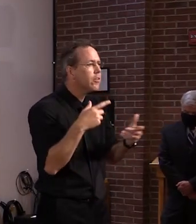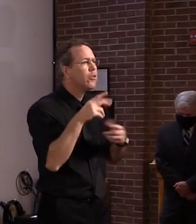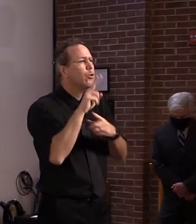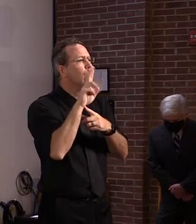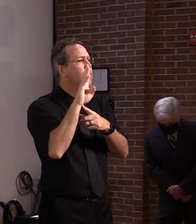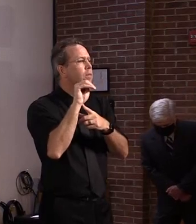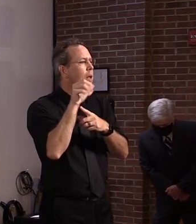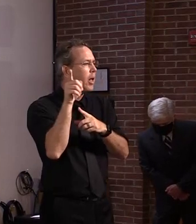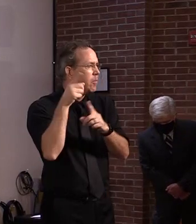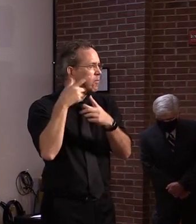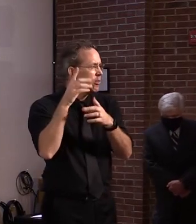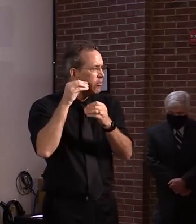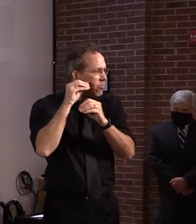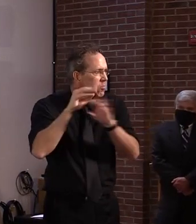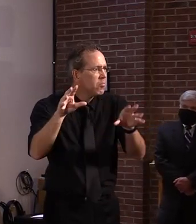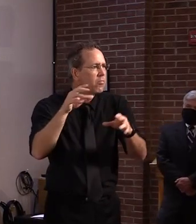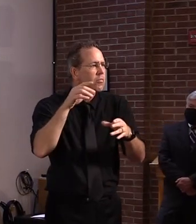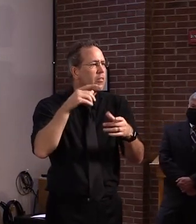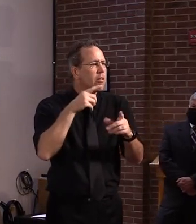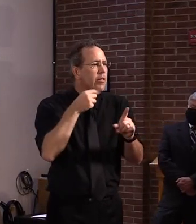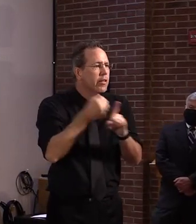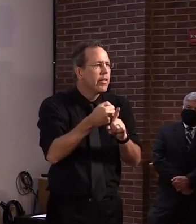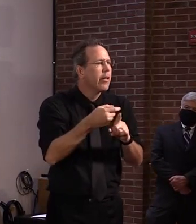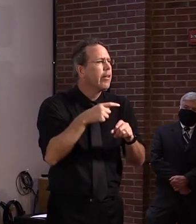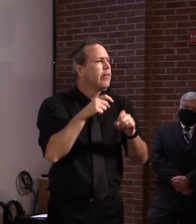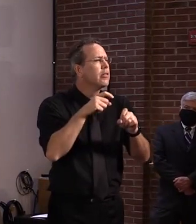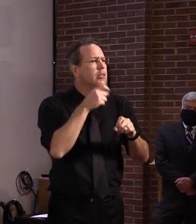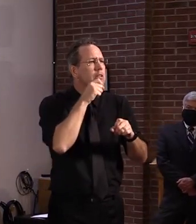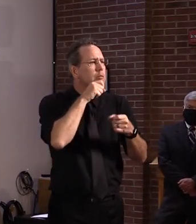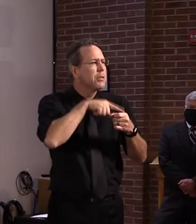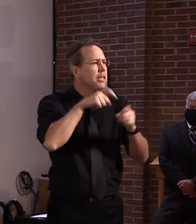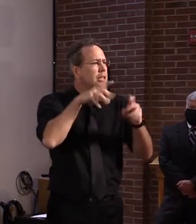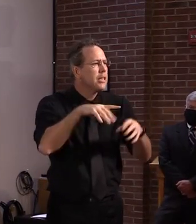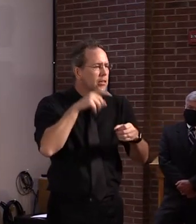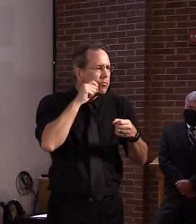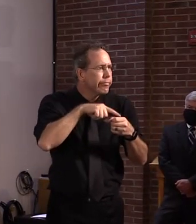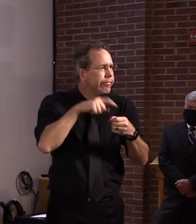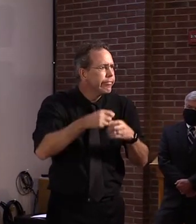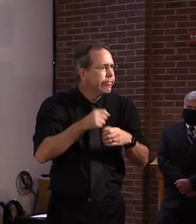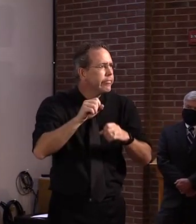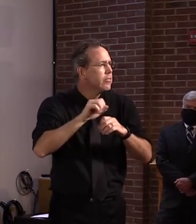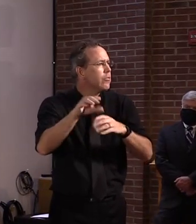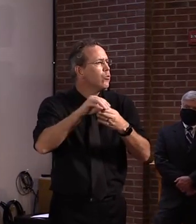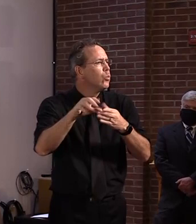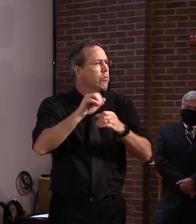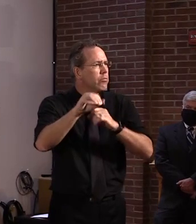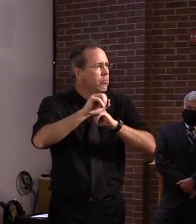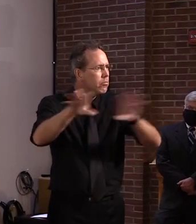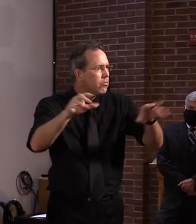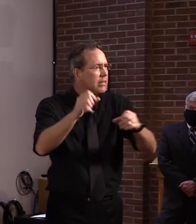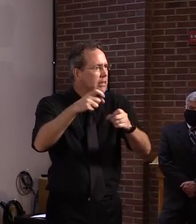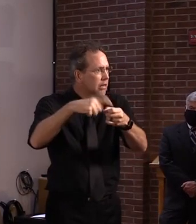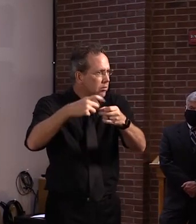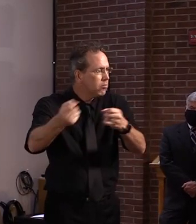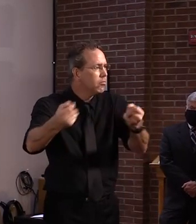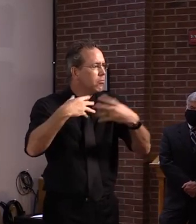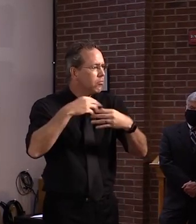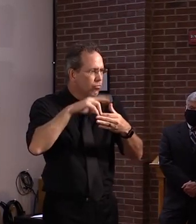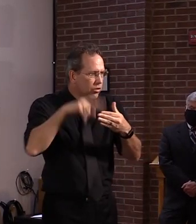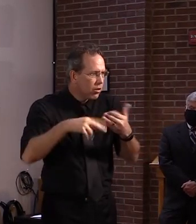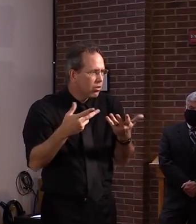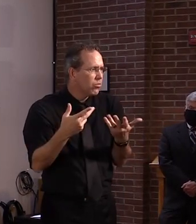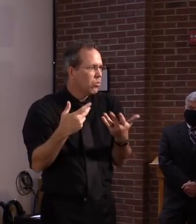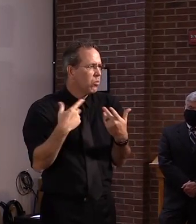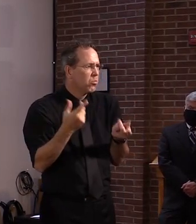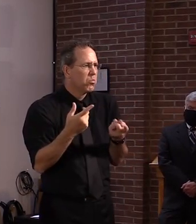campuses have used so far, is that those numbers are very, very small, um, like in the single digits of numbers. So